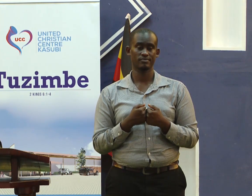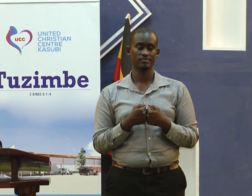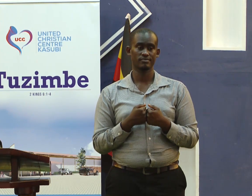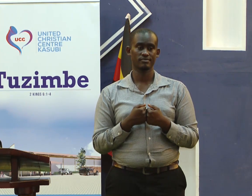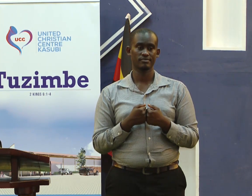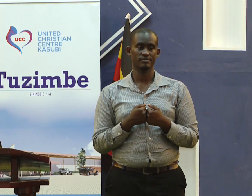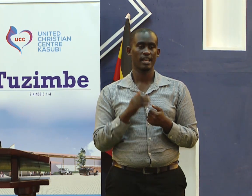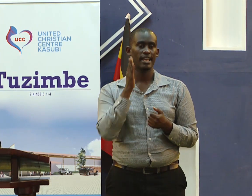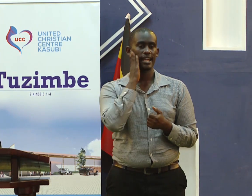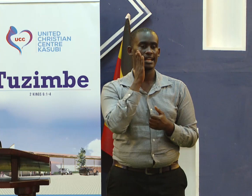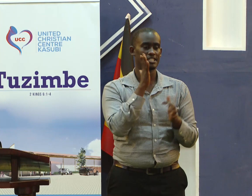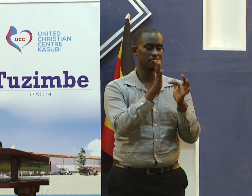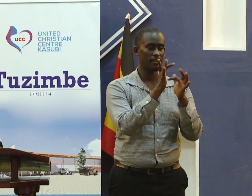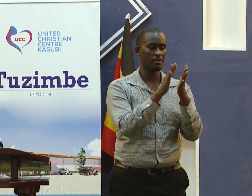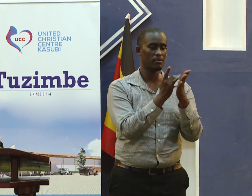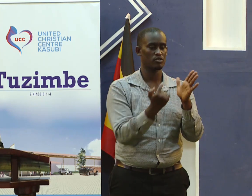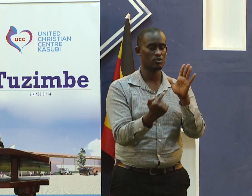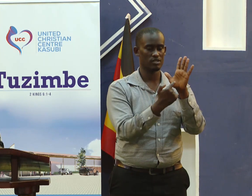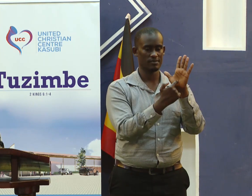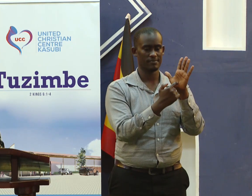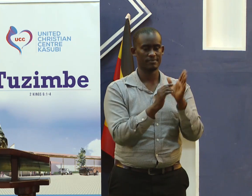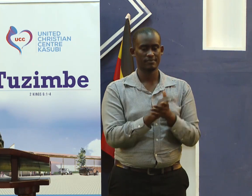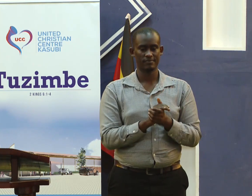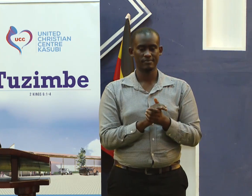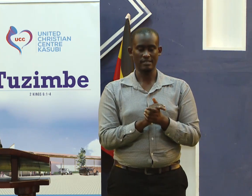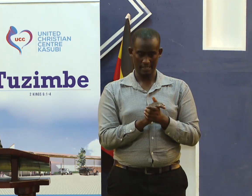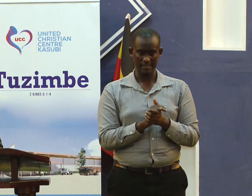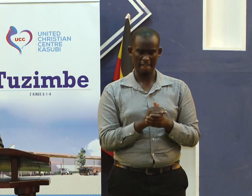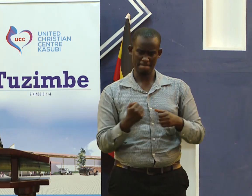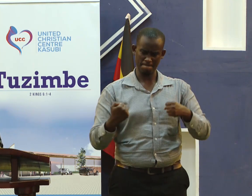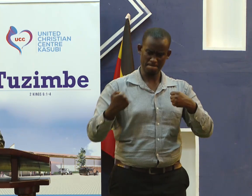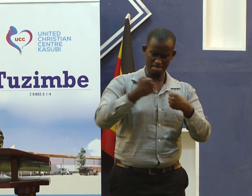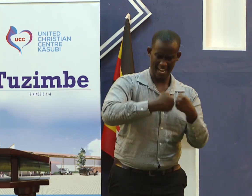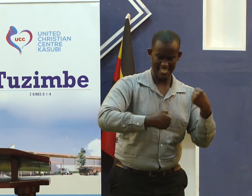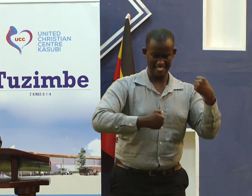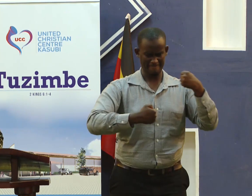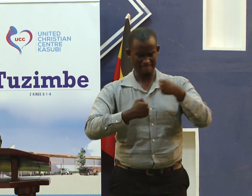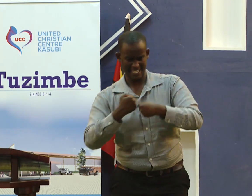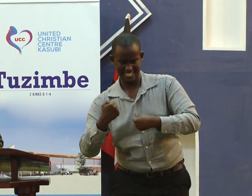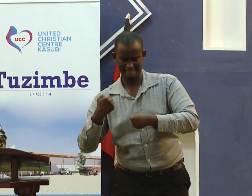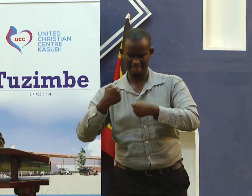The English version brings it out better. Struggle struggling